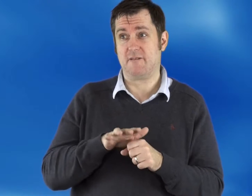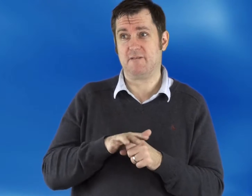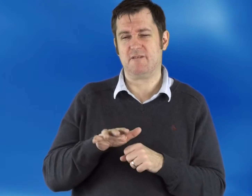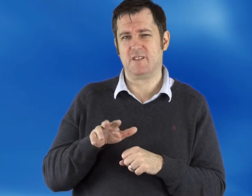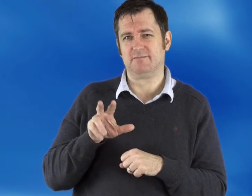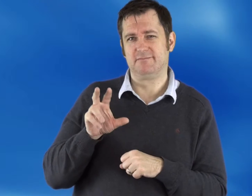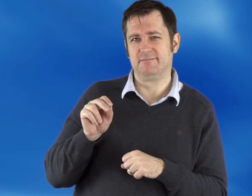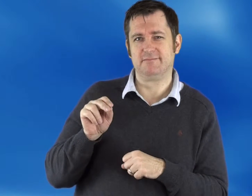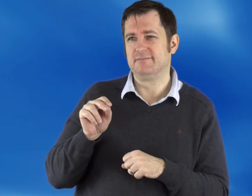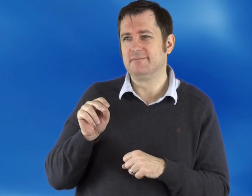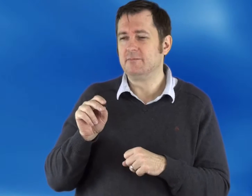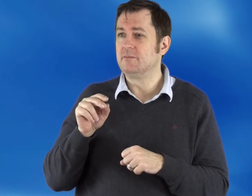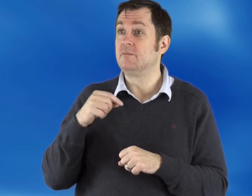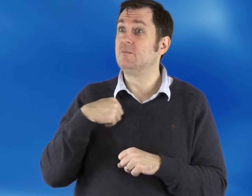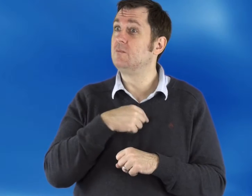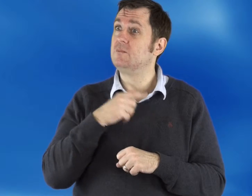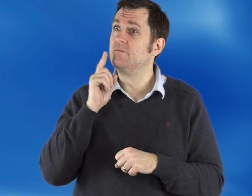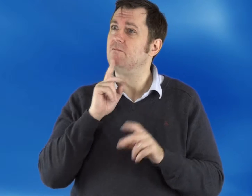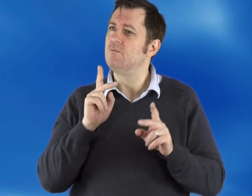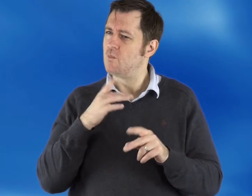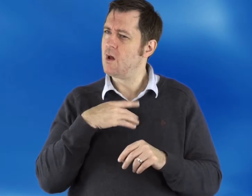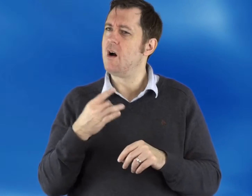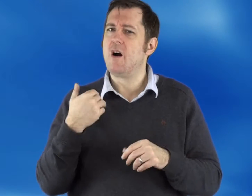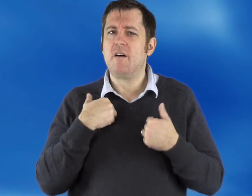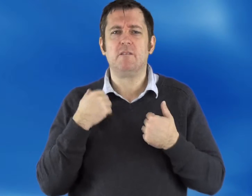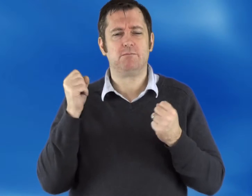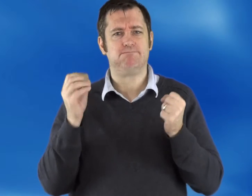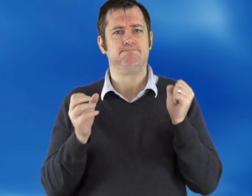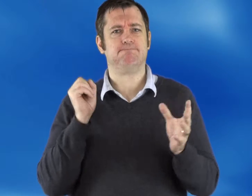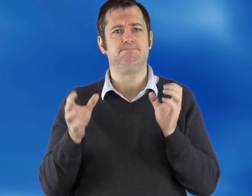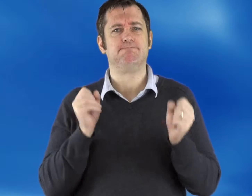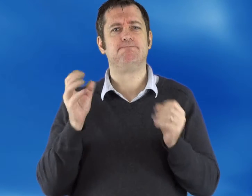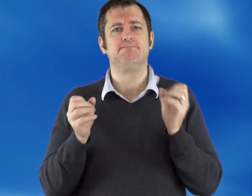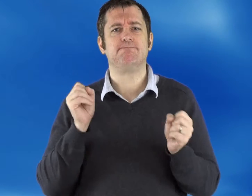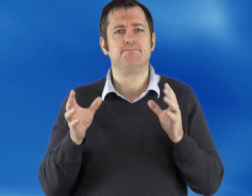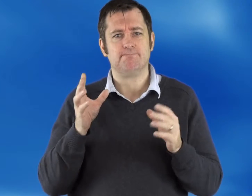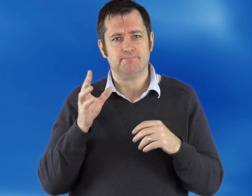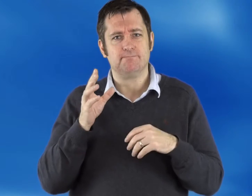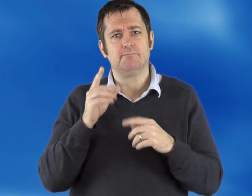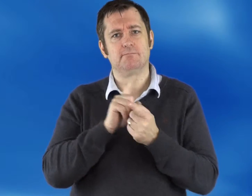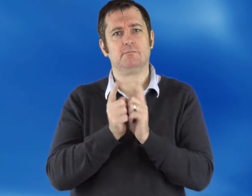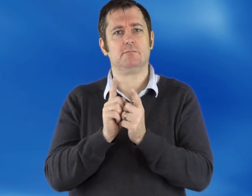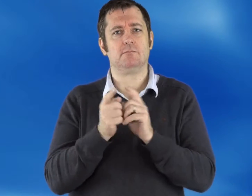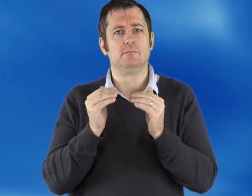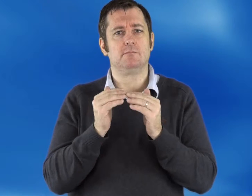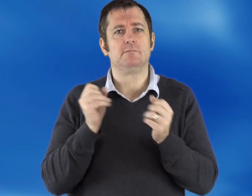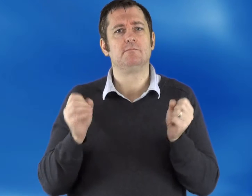But is that really enough? Not really. Us deaf people prefer the use of sign language.